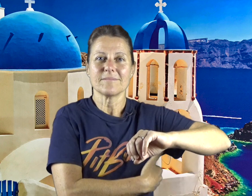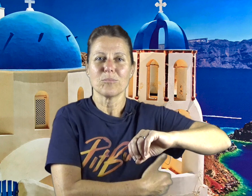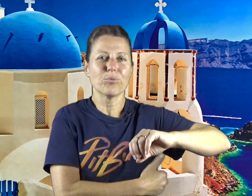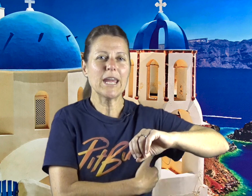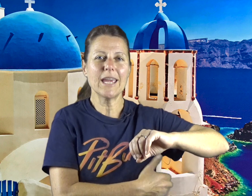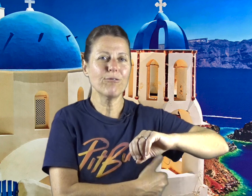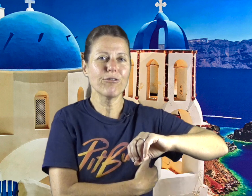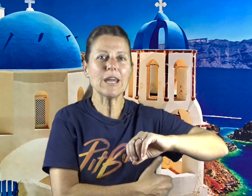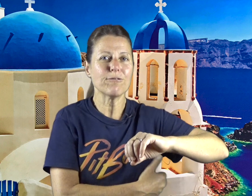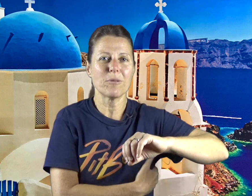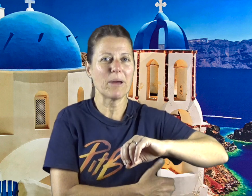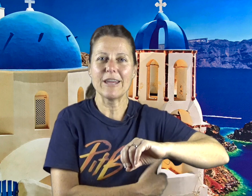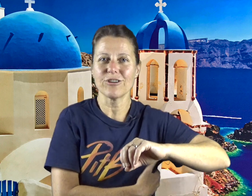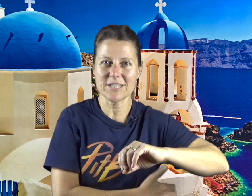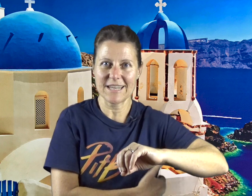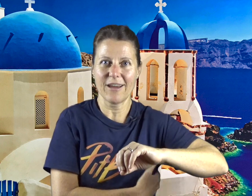breaking free from this money curse now.